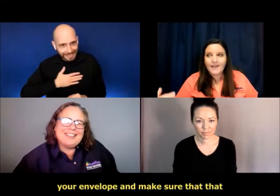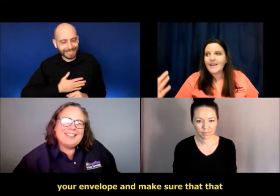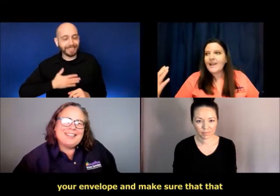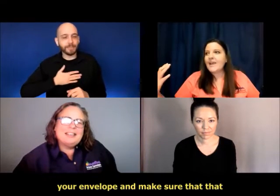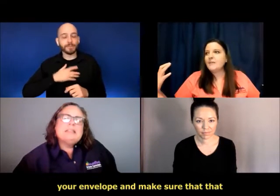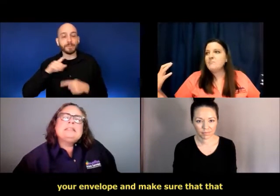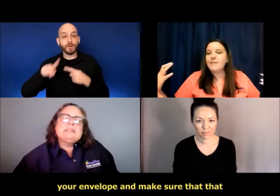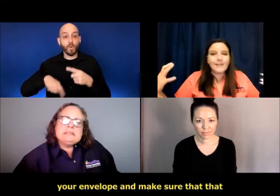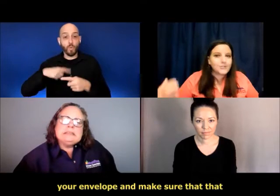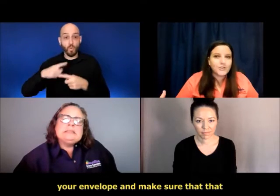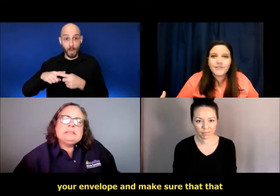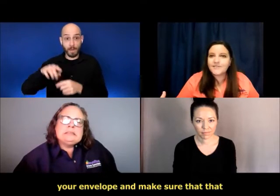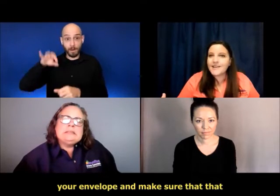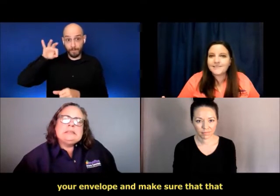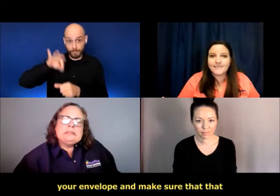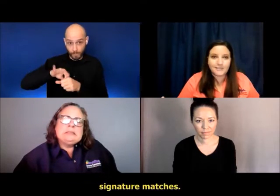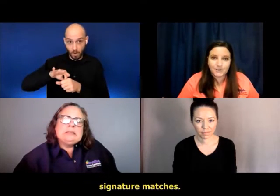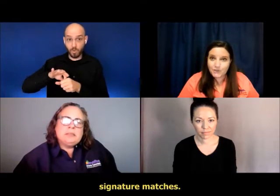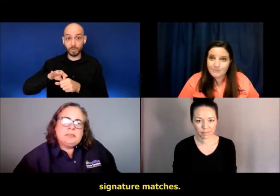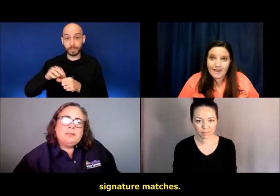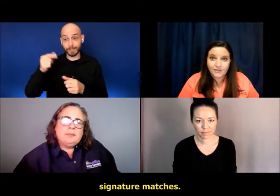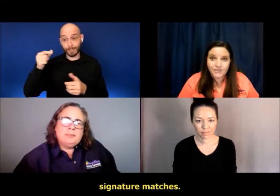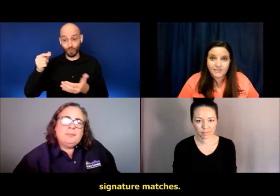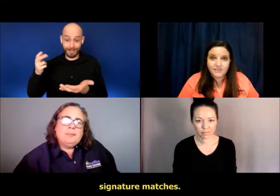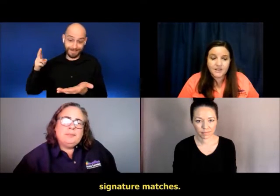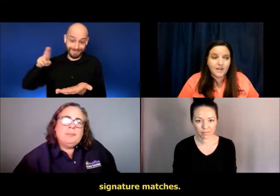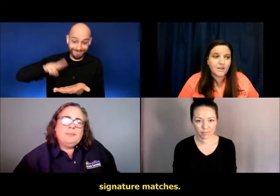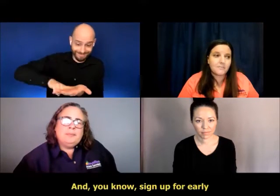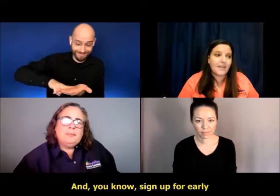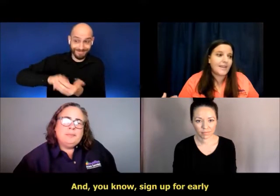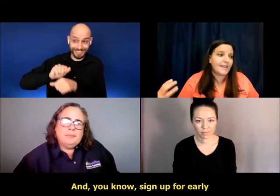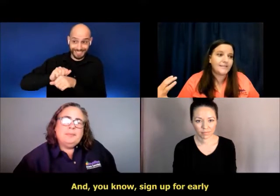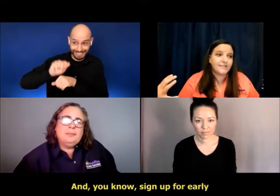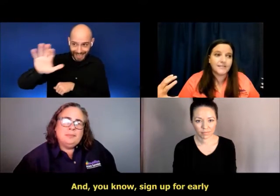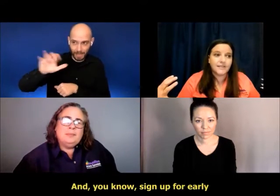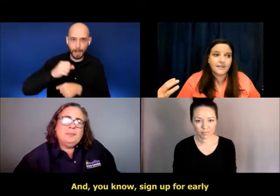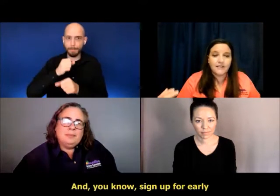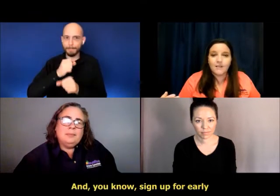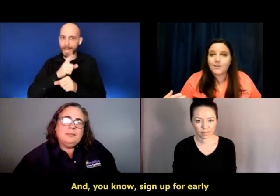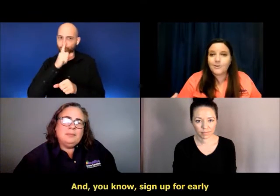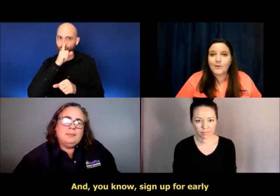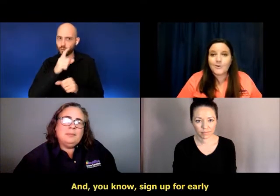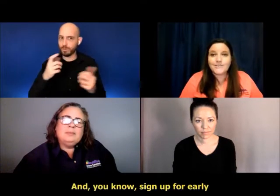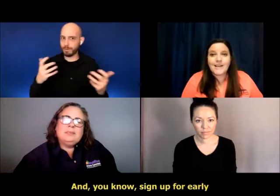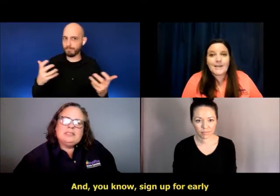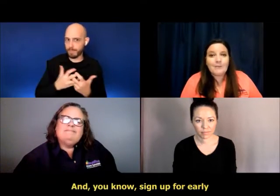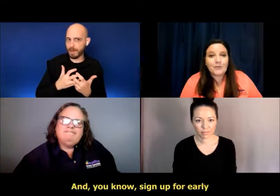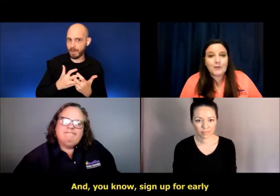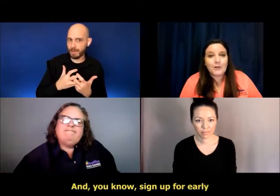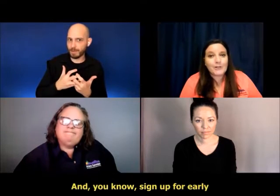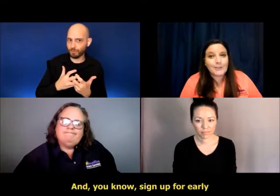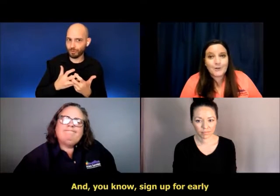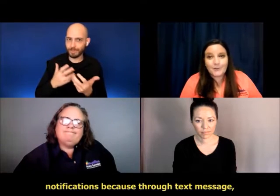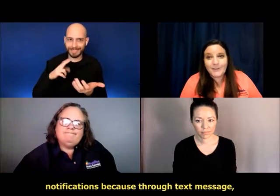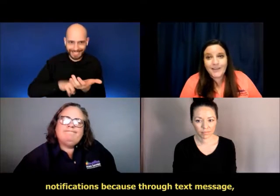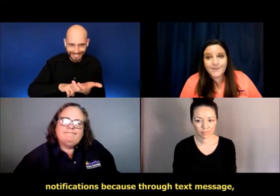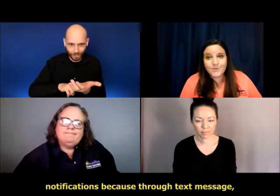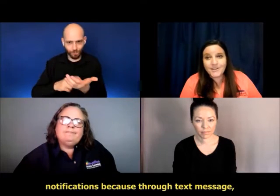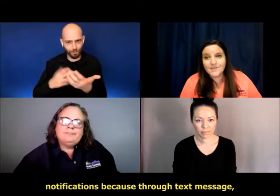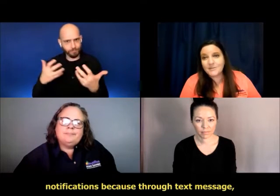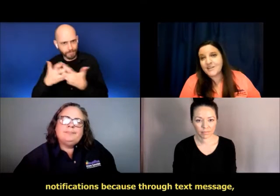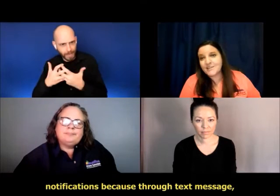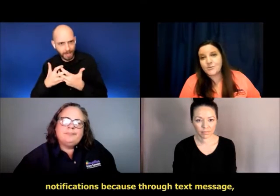envelope and make sure that that signature matches. Um, and you know, sign up for early